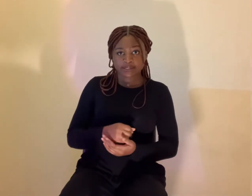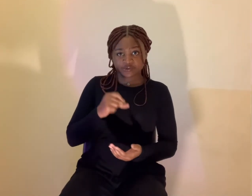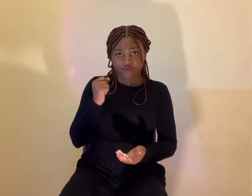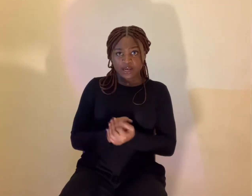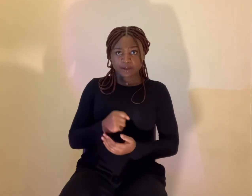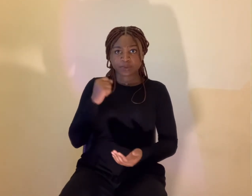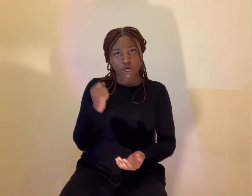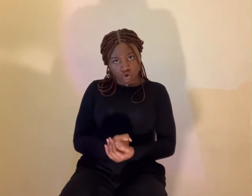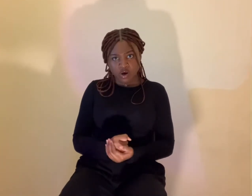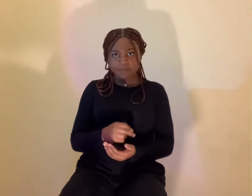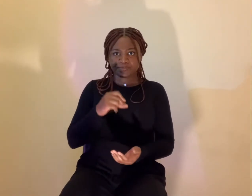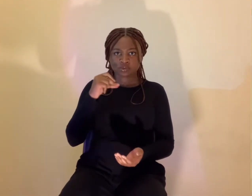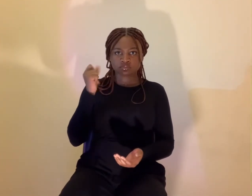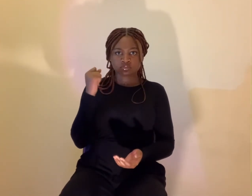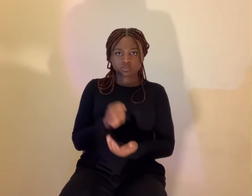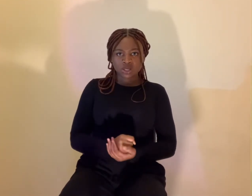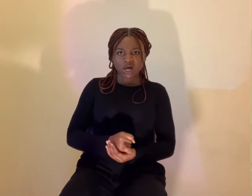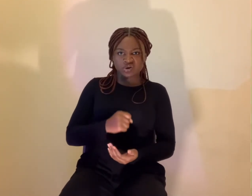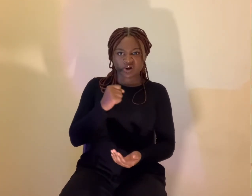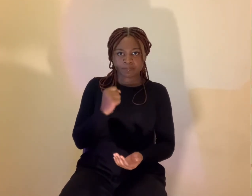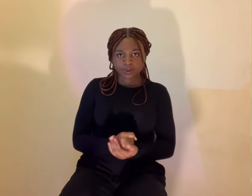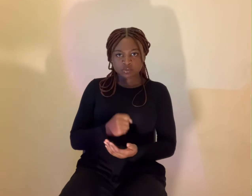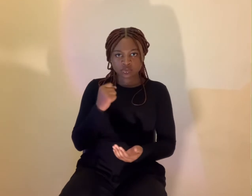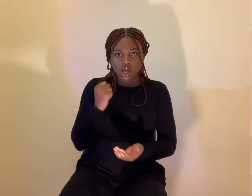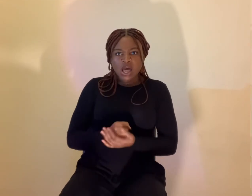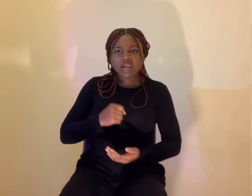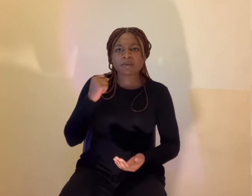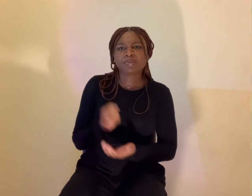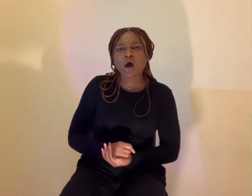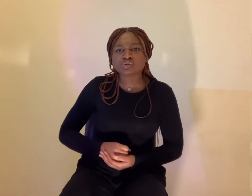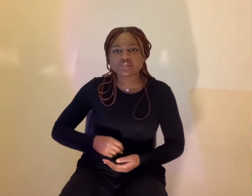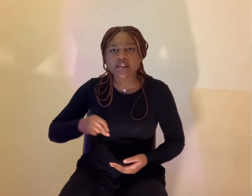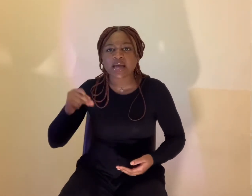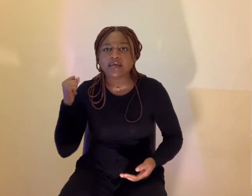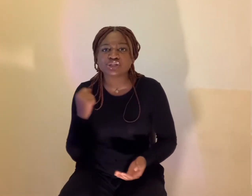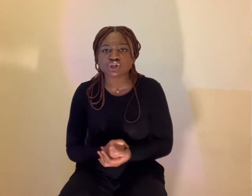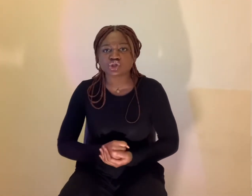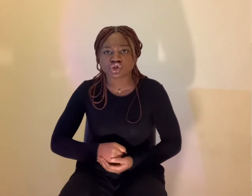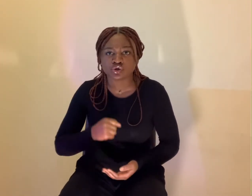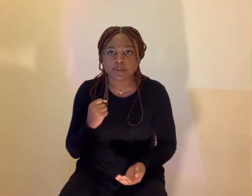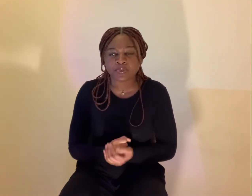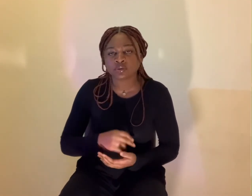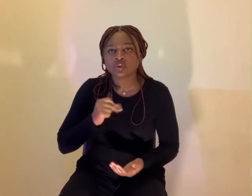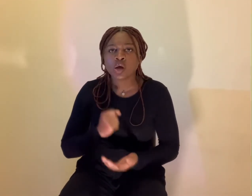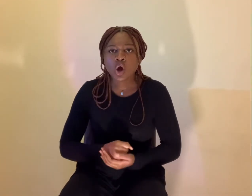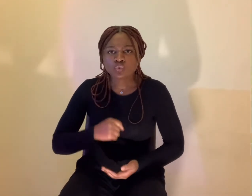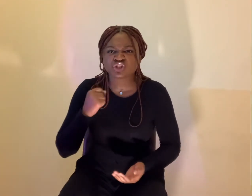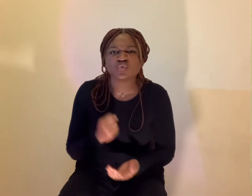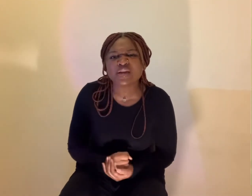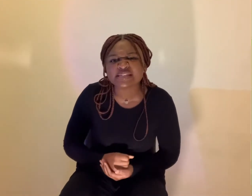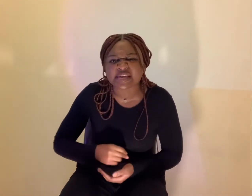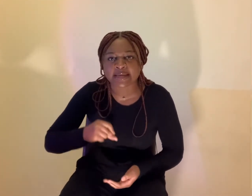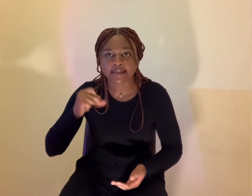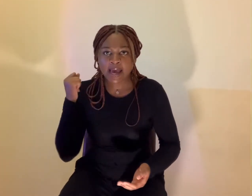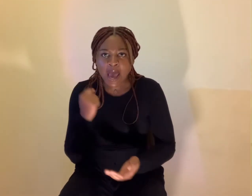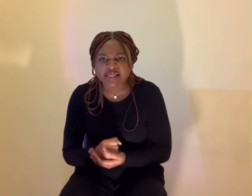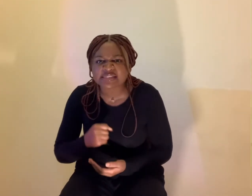develop the grip the grip grip the pulse may be the grip the with the wheezing and the